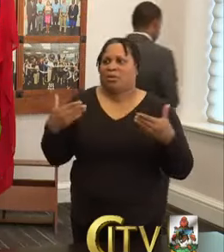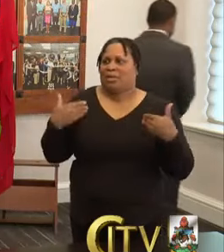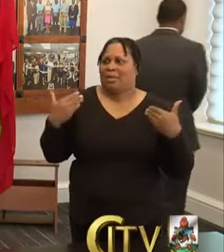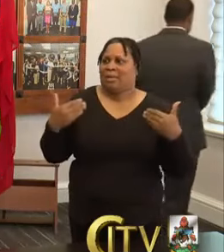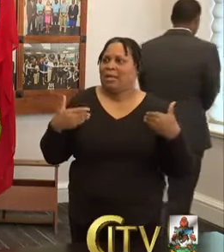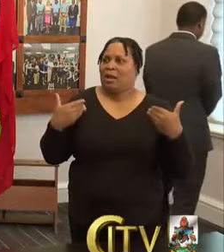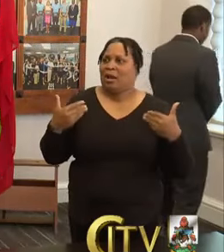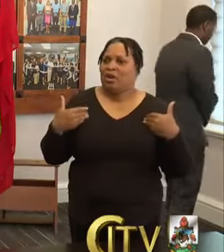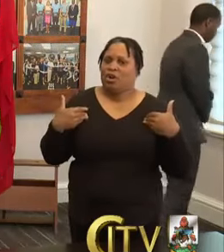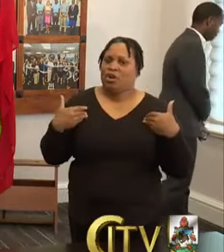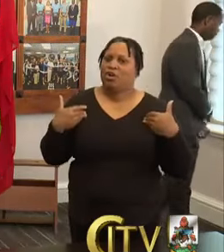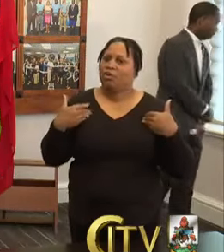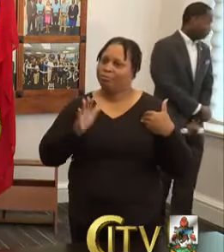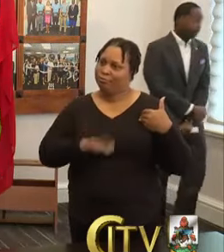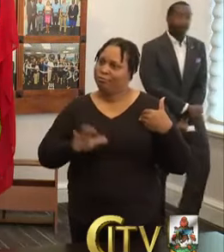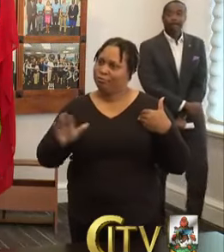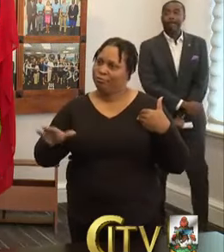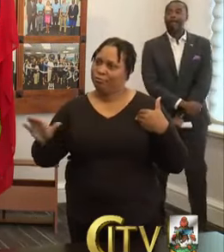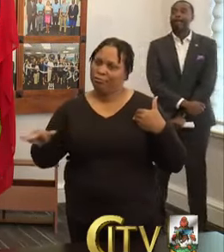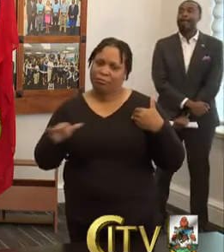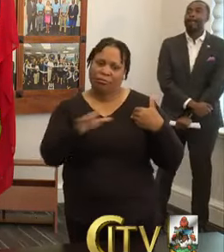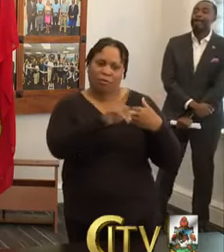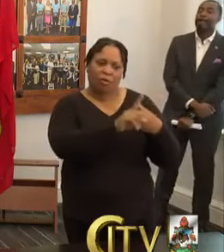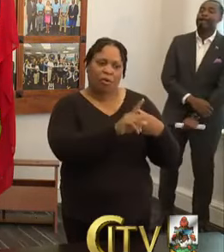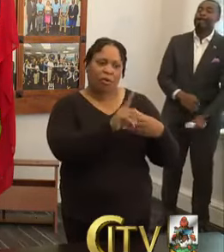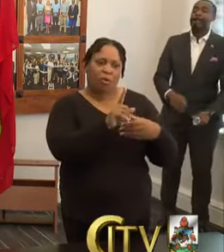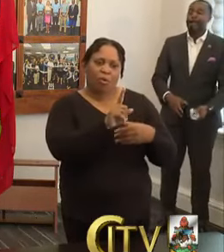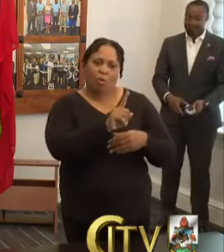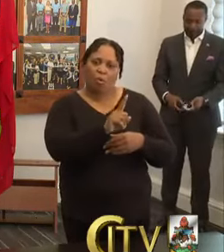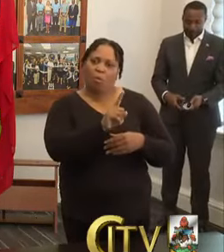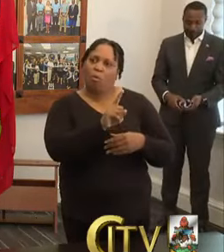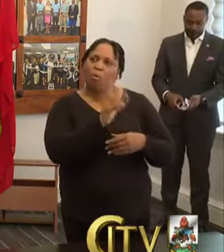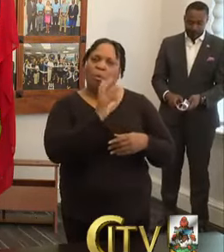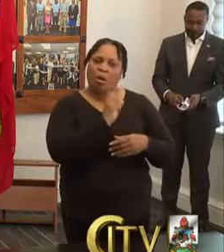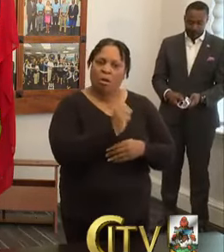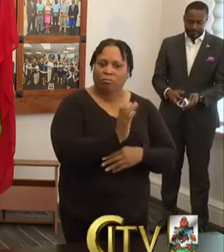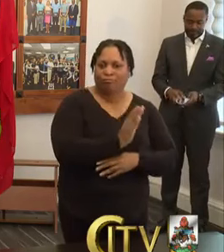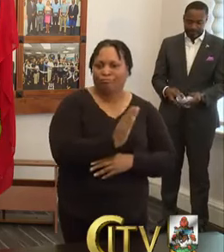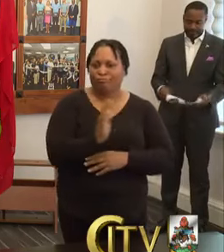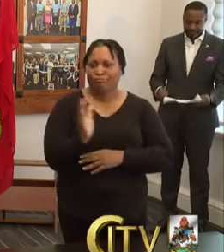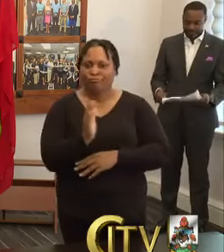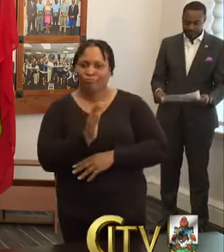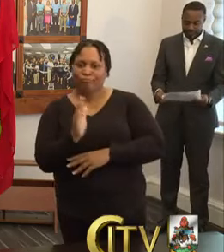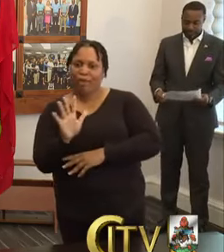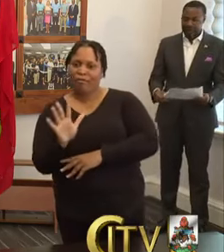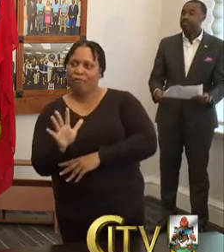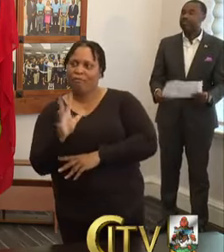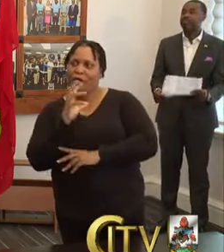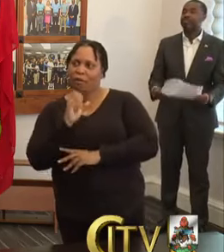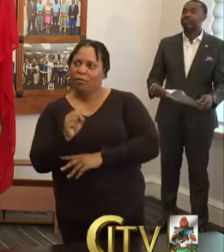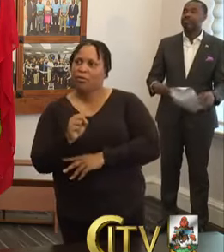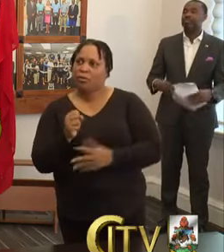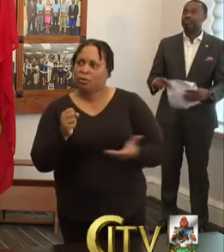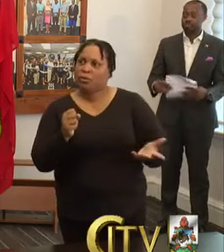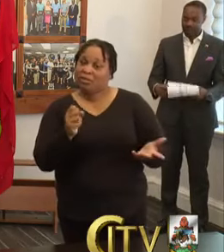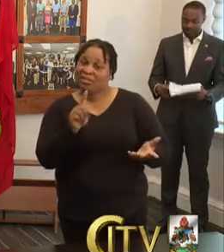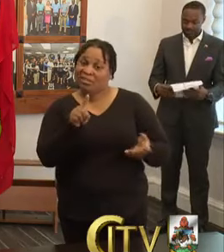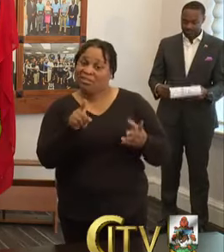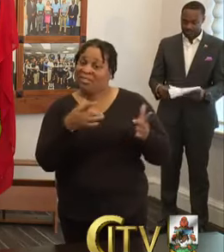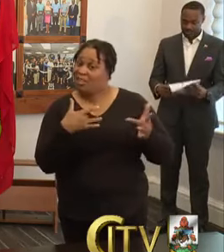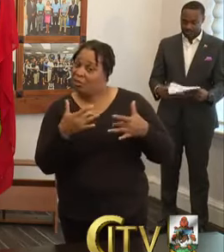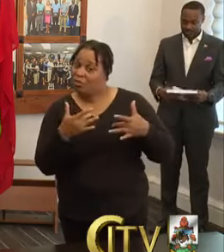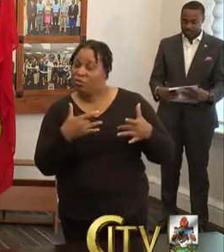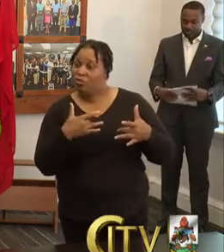generation between one and five for, uh, essential workers. Um, is there any consideration